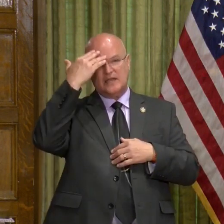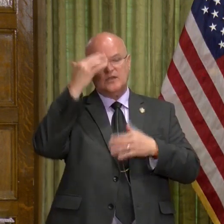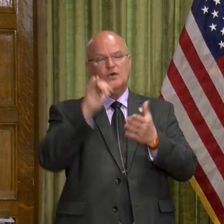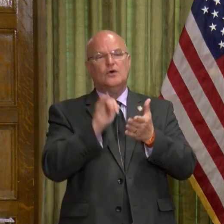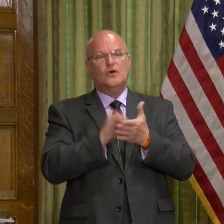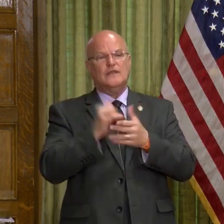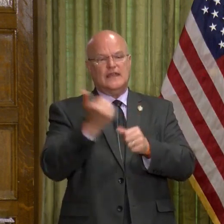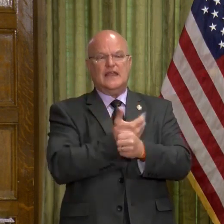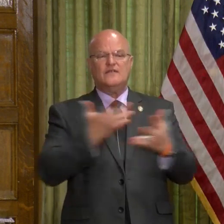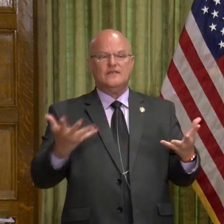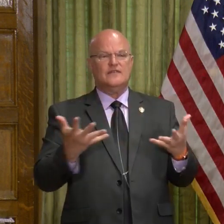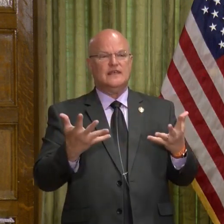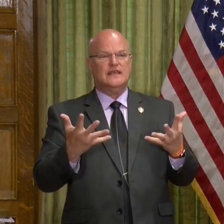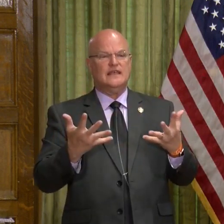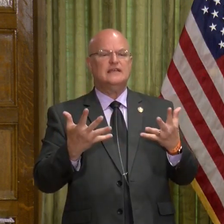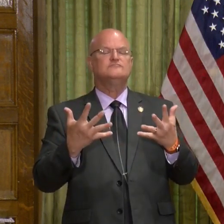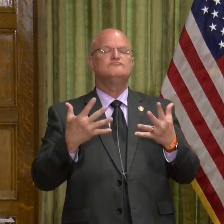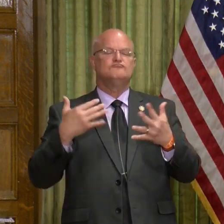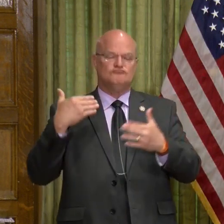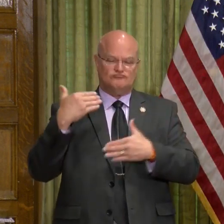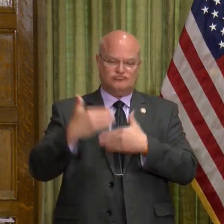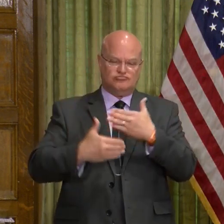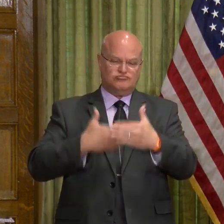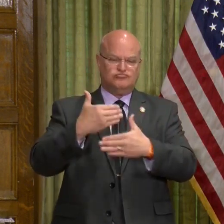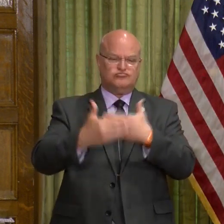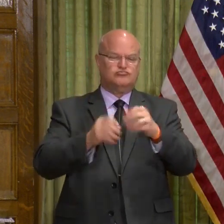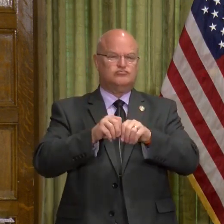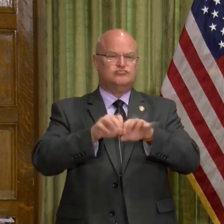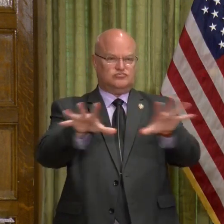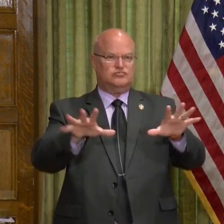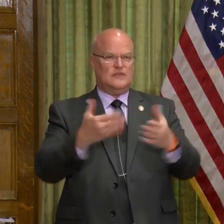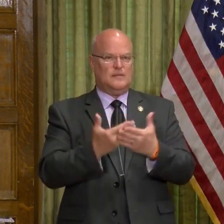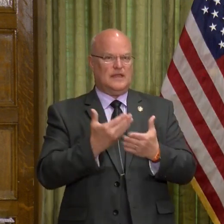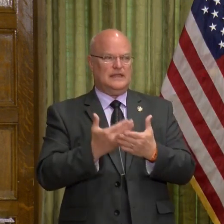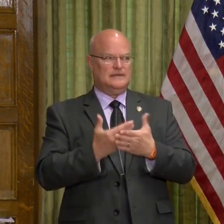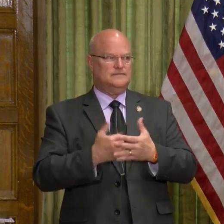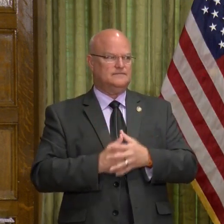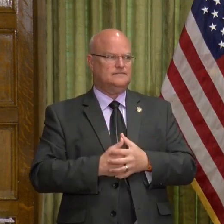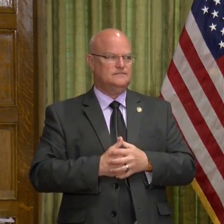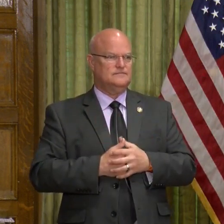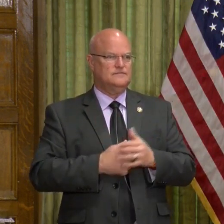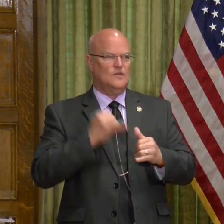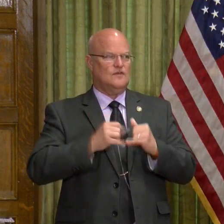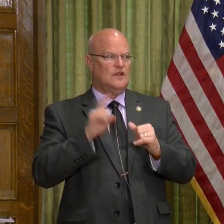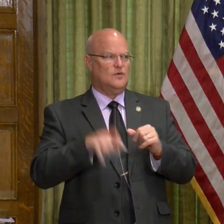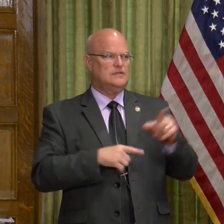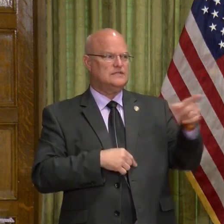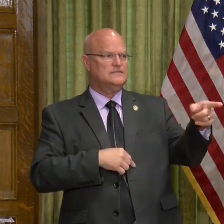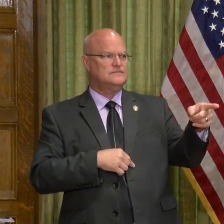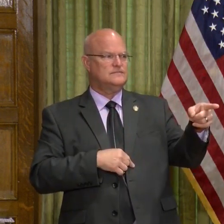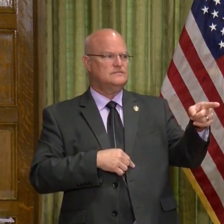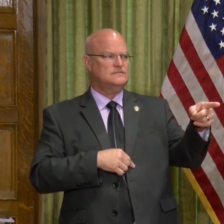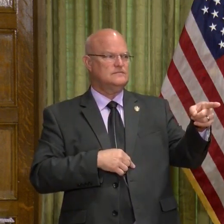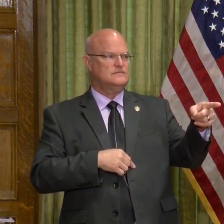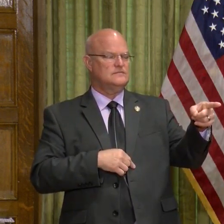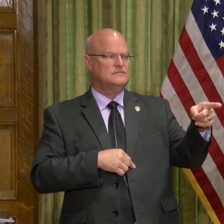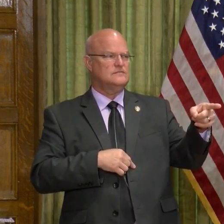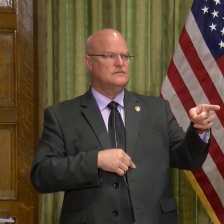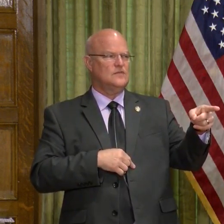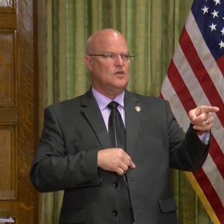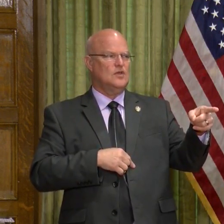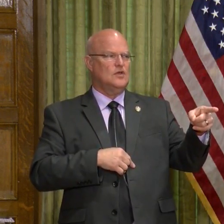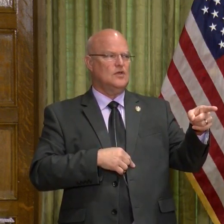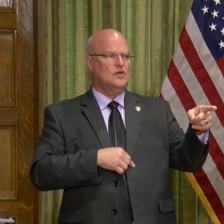that everything is in gear to actually get that money out the door. Final question. Are you going to be able to